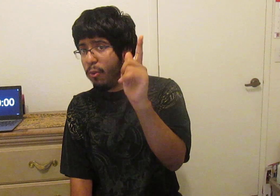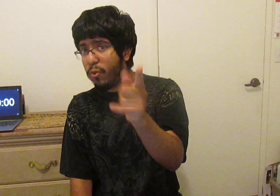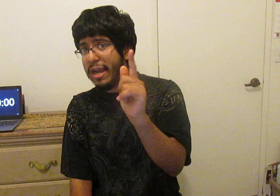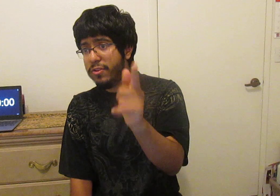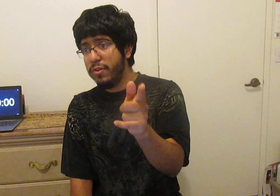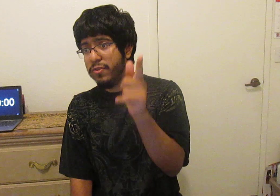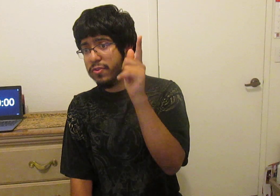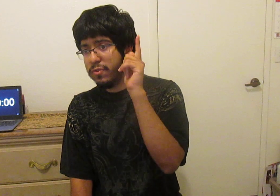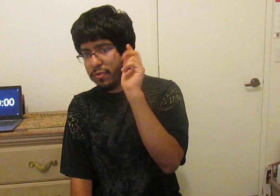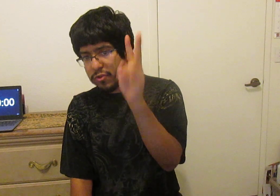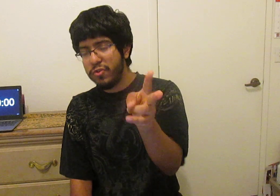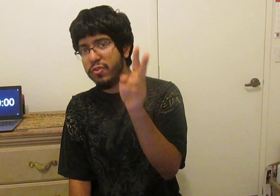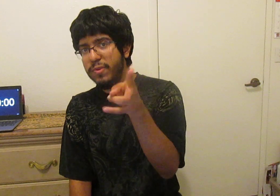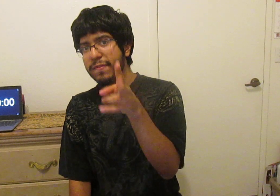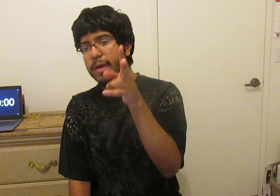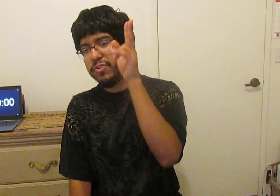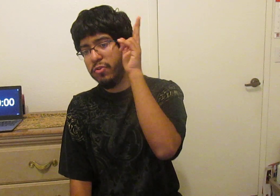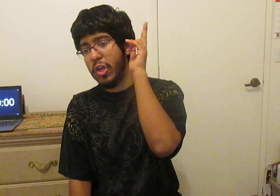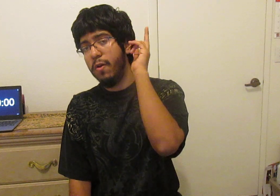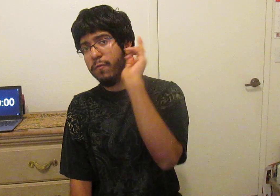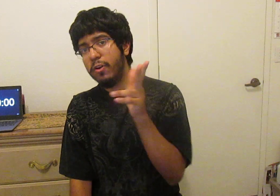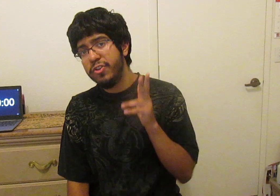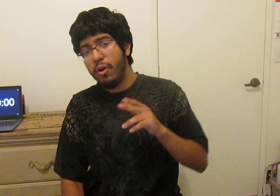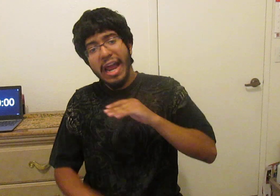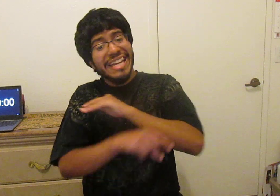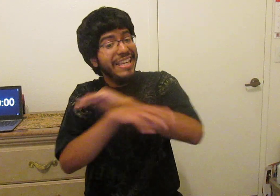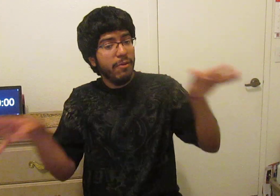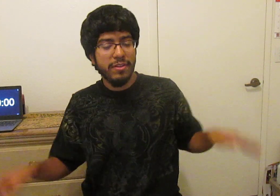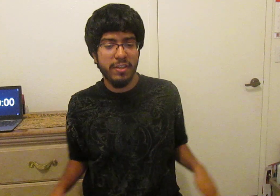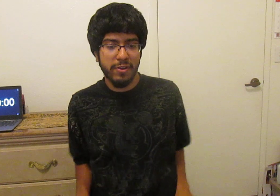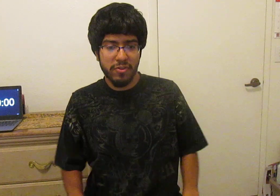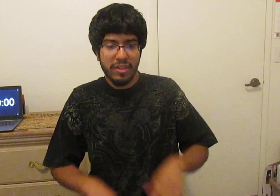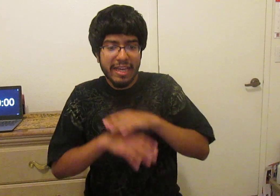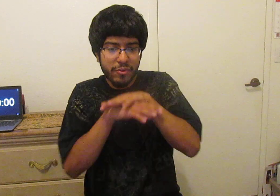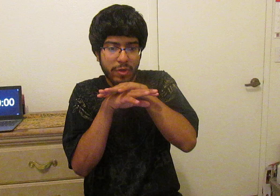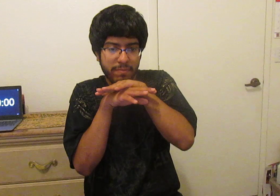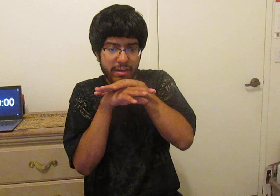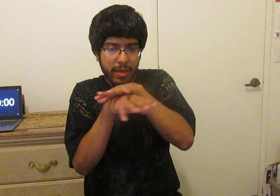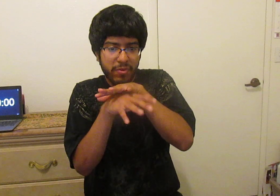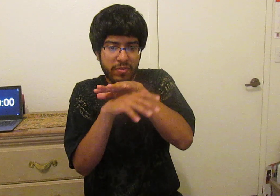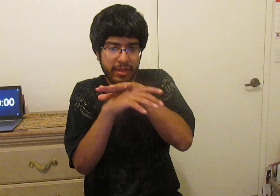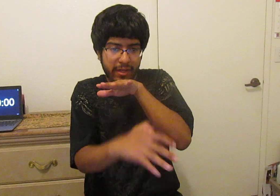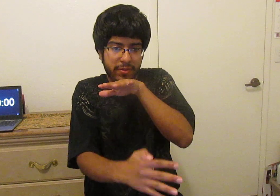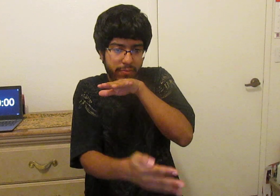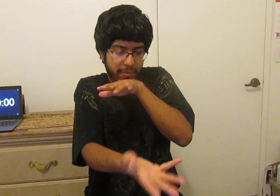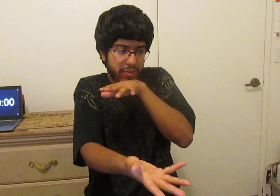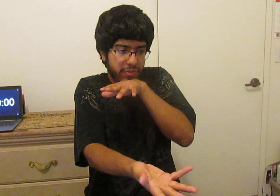will react to those to those two specific episodes for sure guarantees because the last two anime episodes I need to pretty much